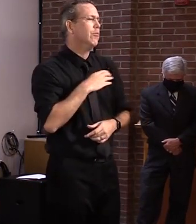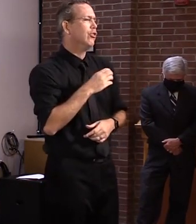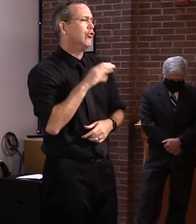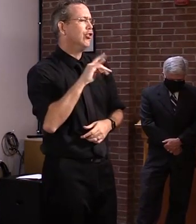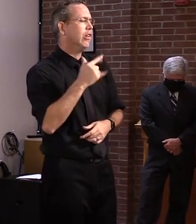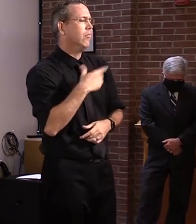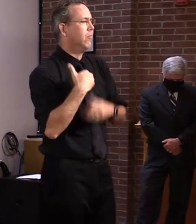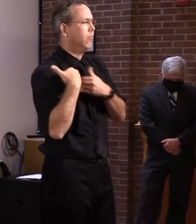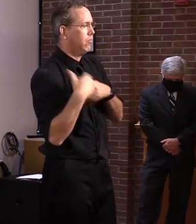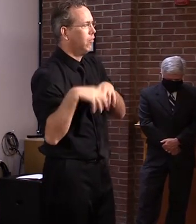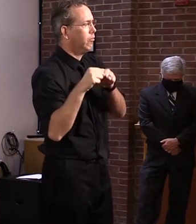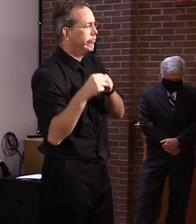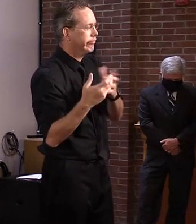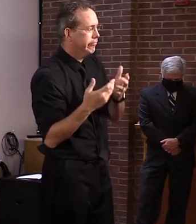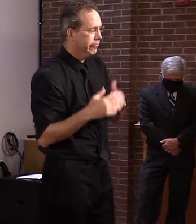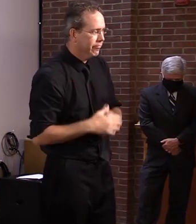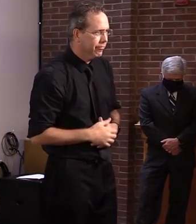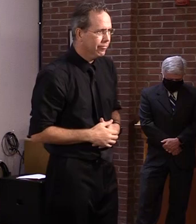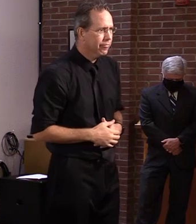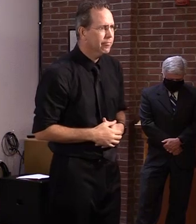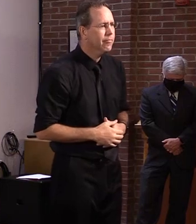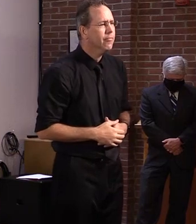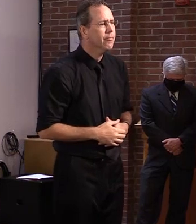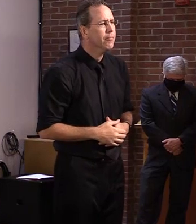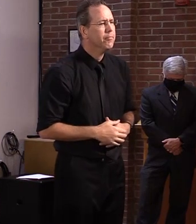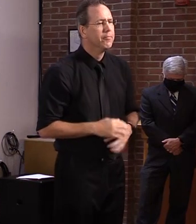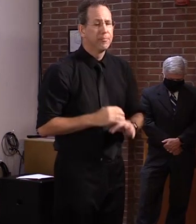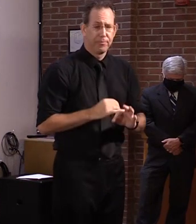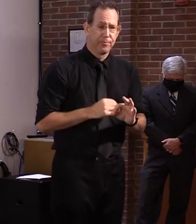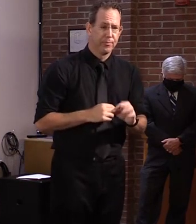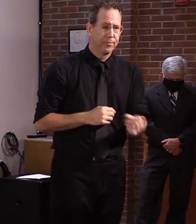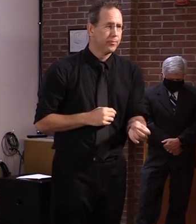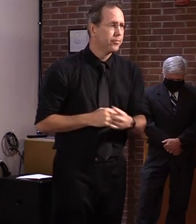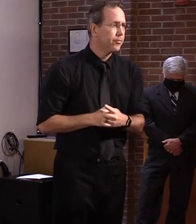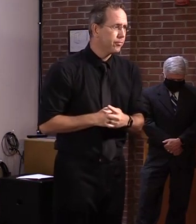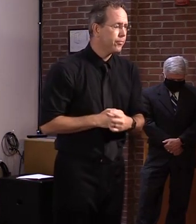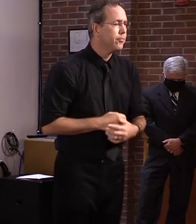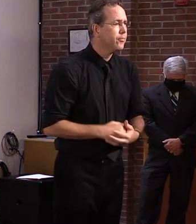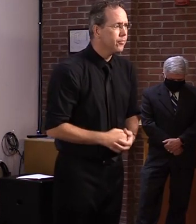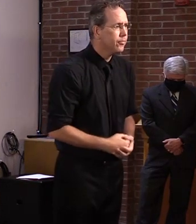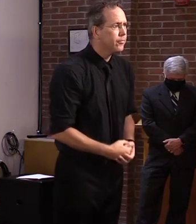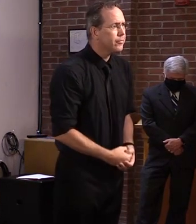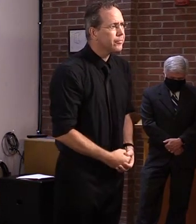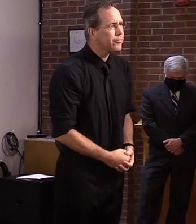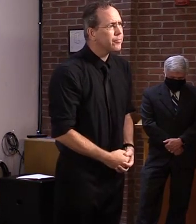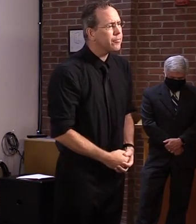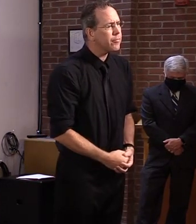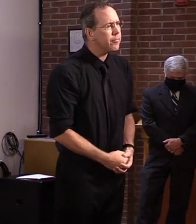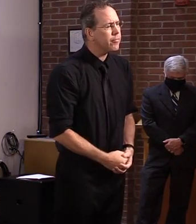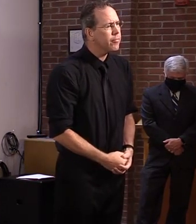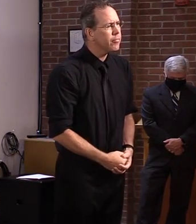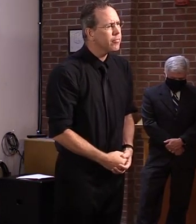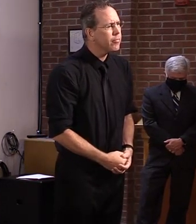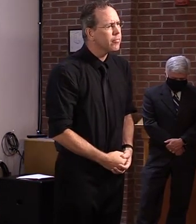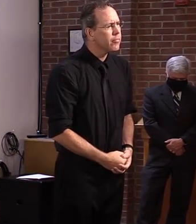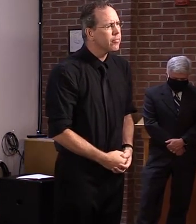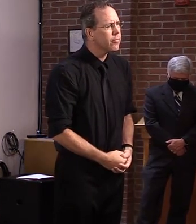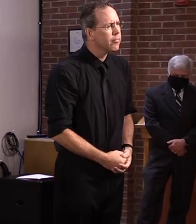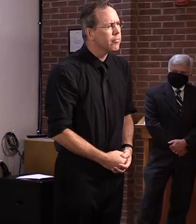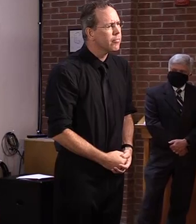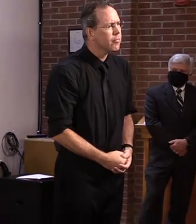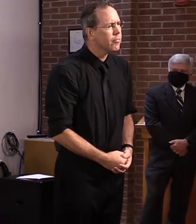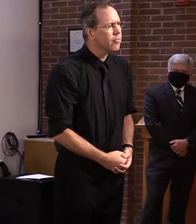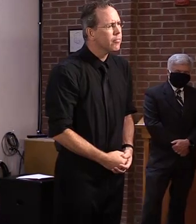Good morning. is Chris, or I guess afternoon at this point. Um, this question is for Commissioner Manoli. Uh, we got an email